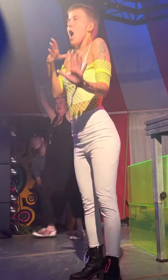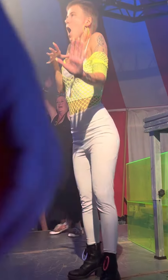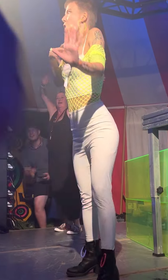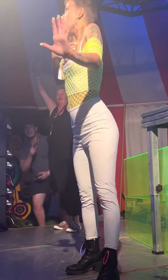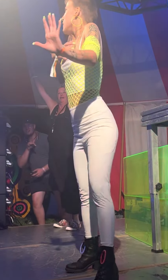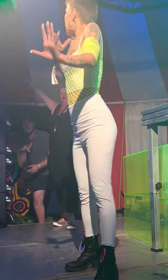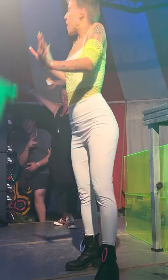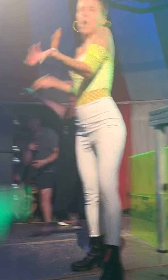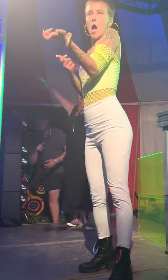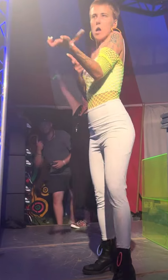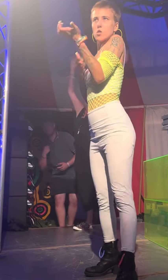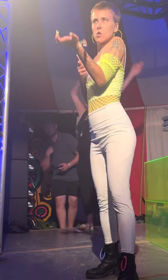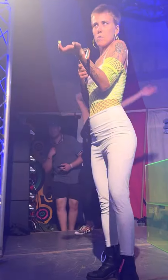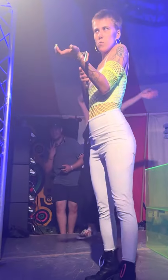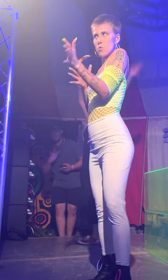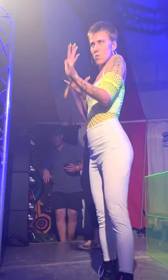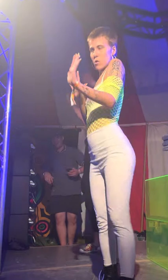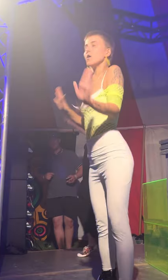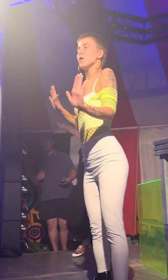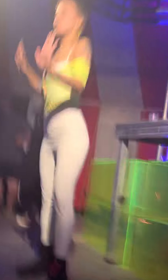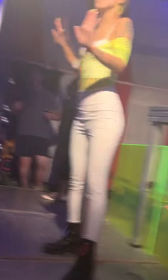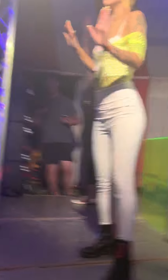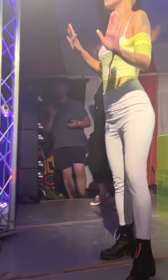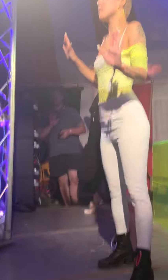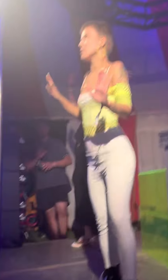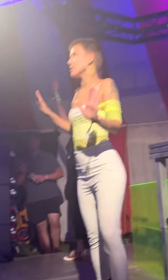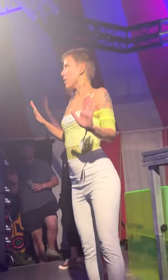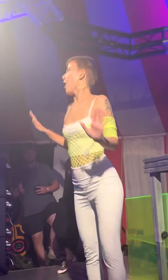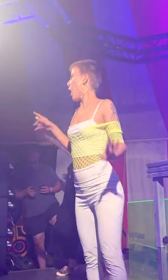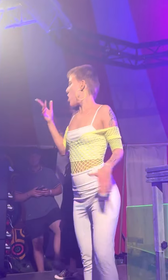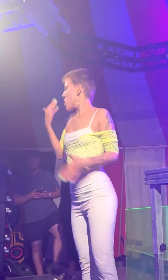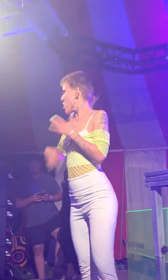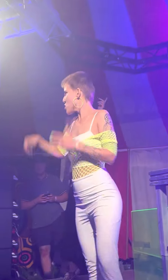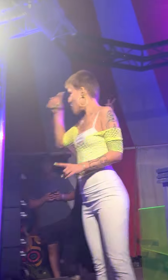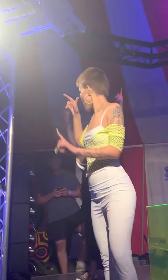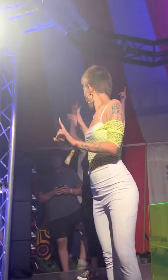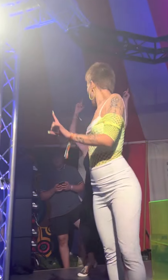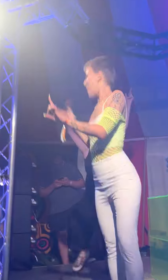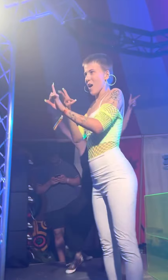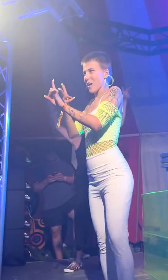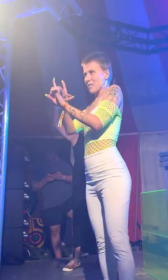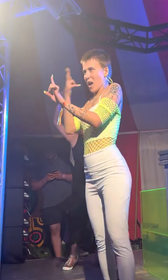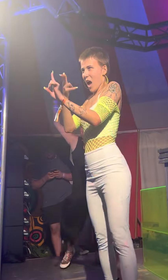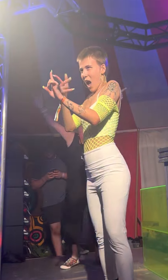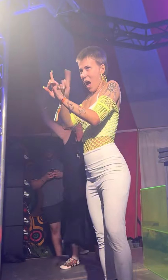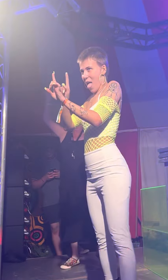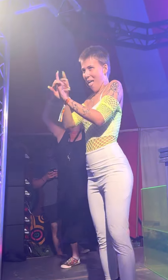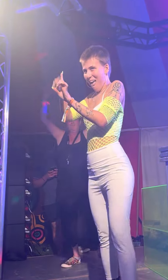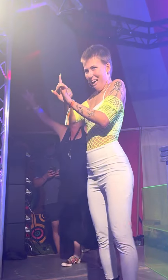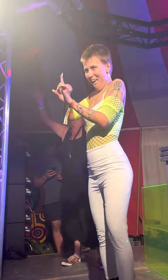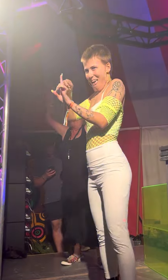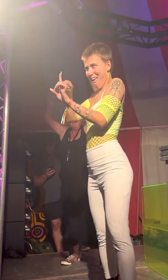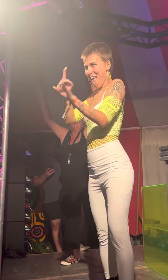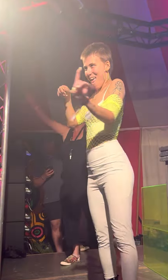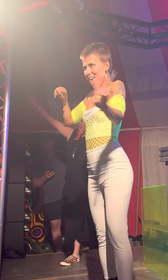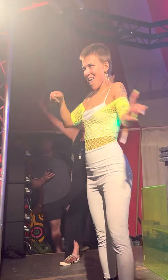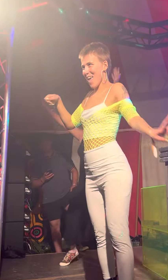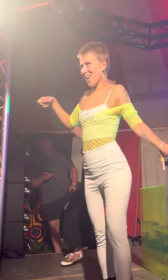saddened moves You don't know the half of the abuse